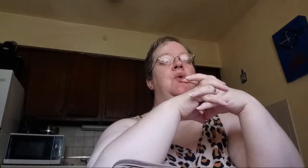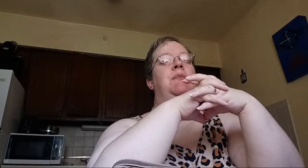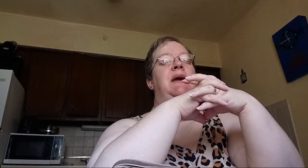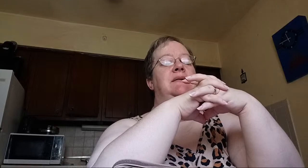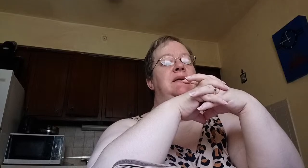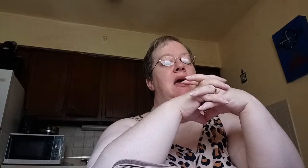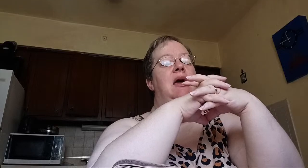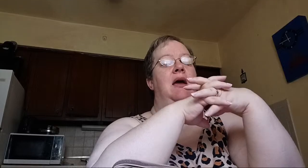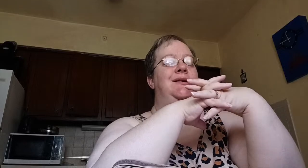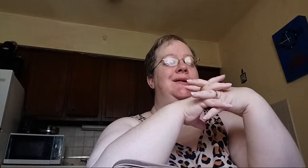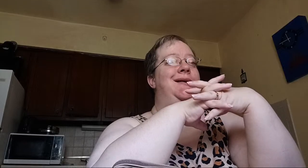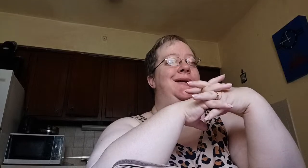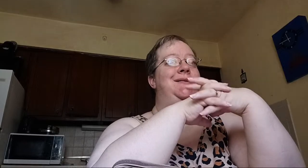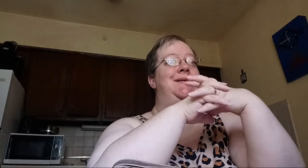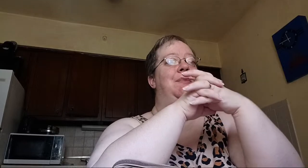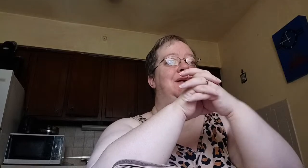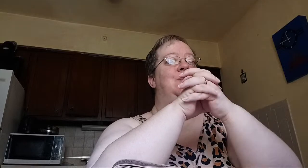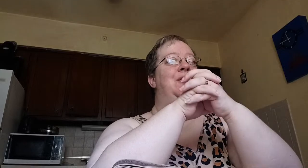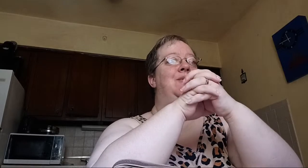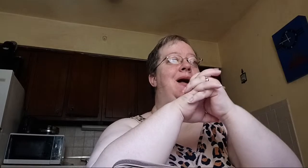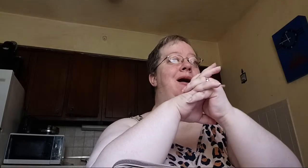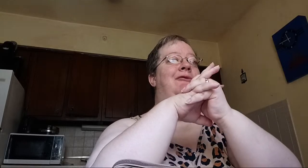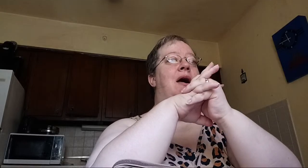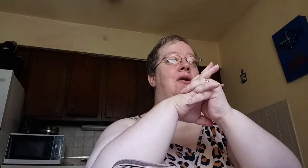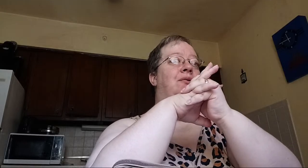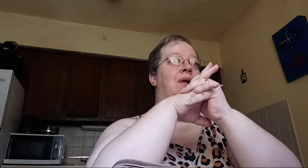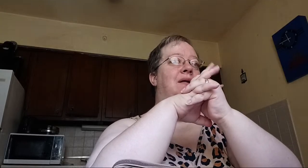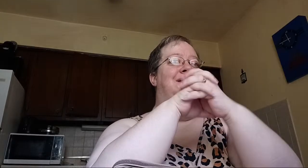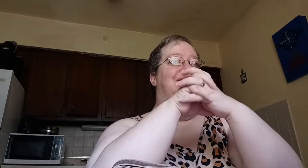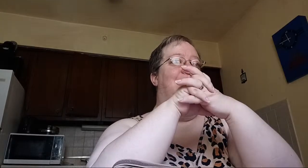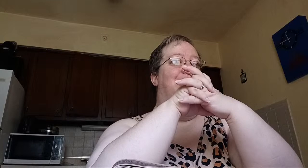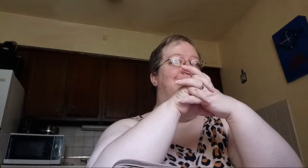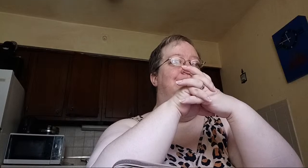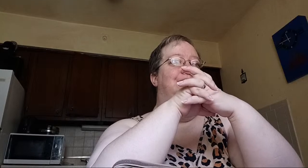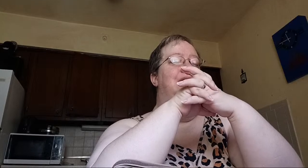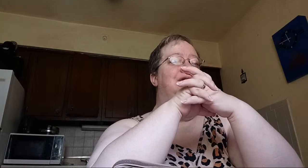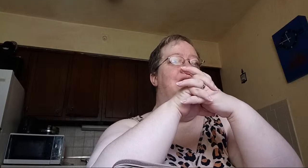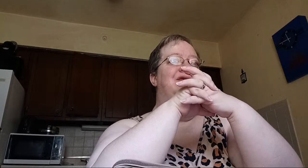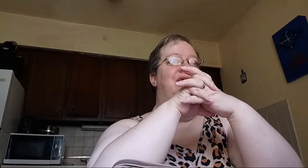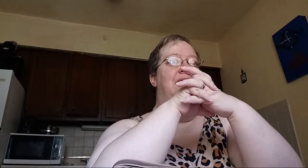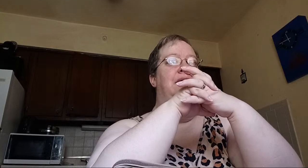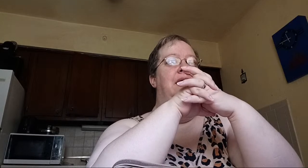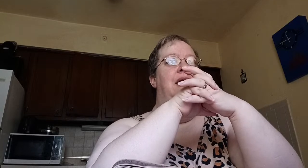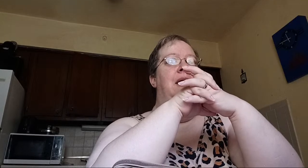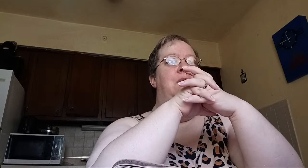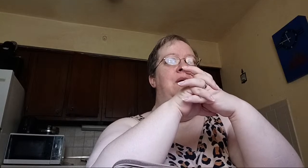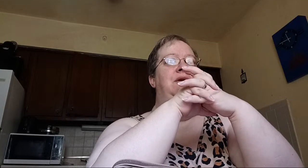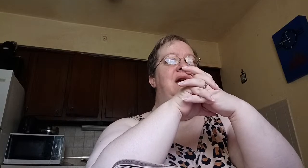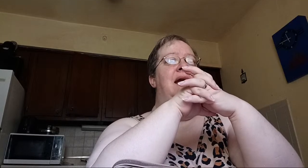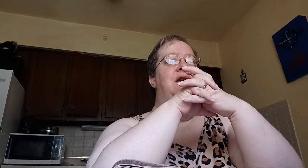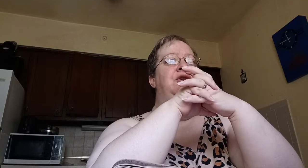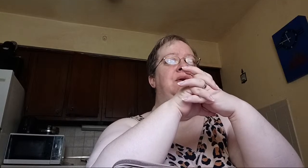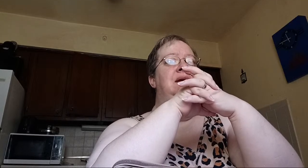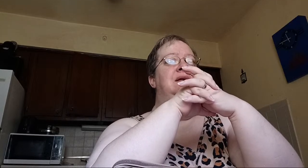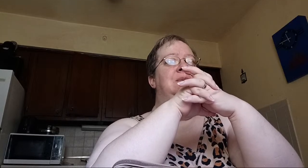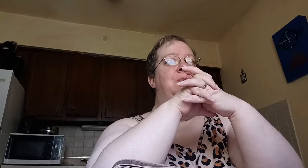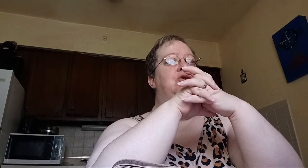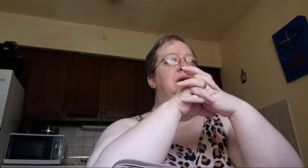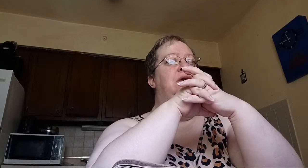pains. Just in case anybody's wondering, I've got arthritis everywhere. It's loads of fun. But when you've got it in your knees especially and you're